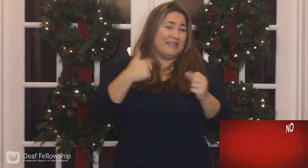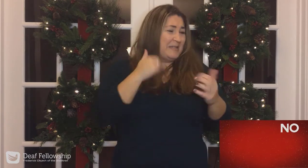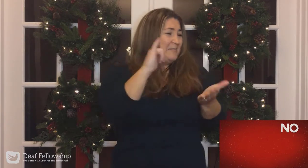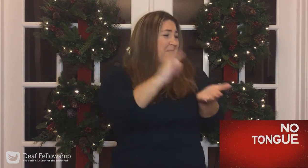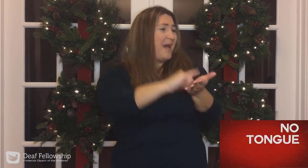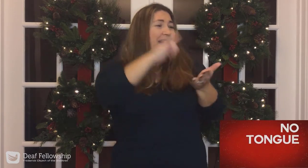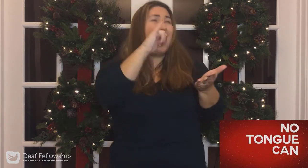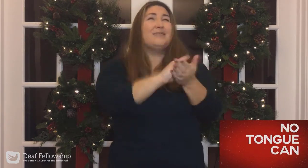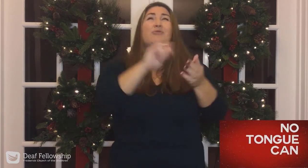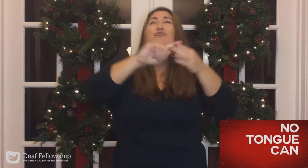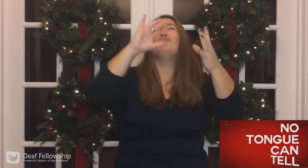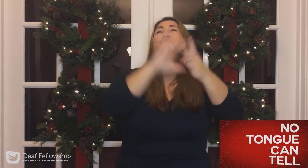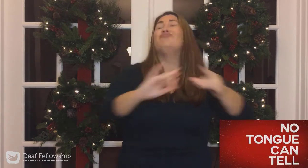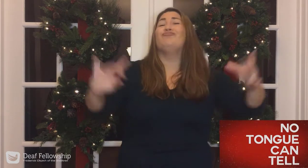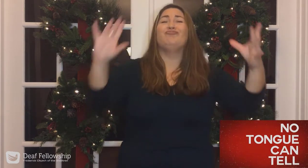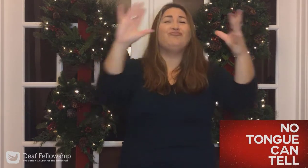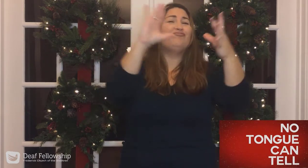No tongue can tell.